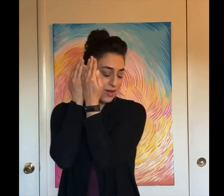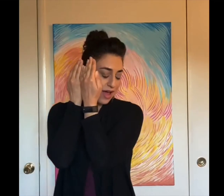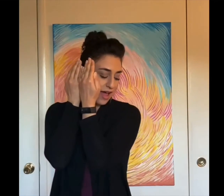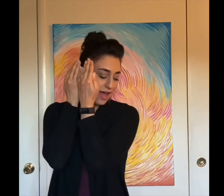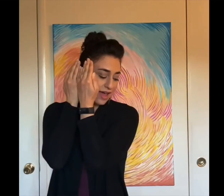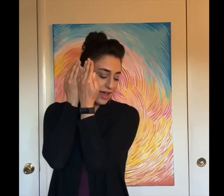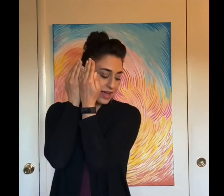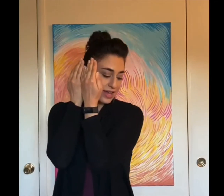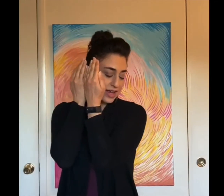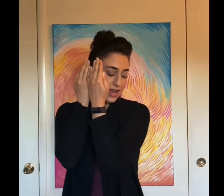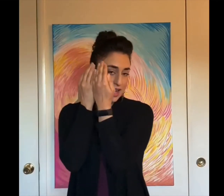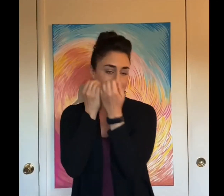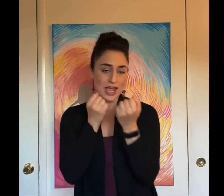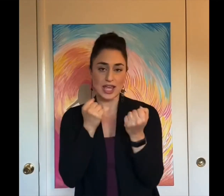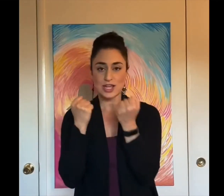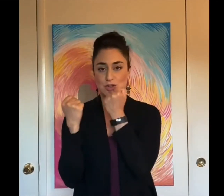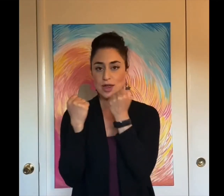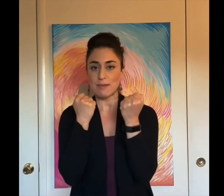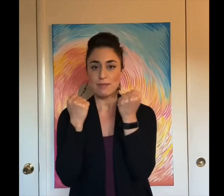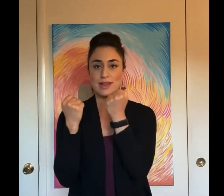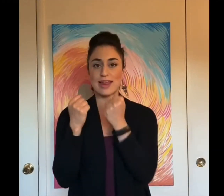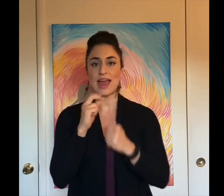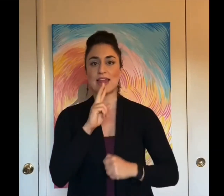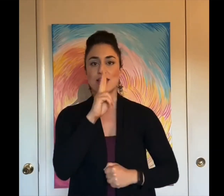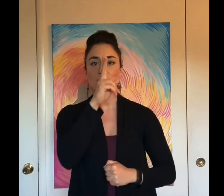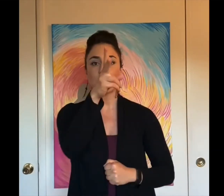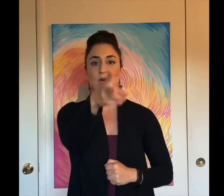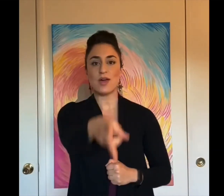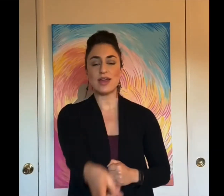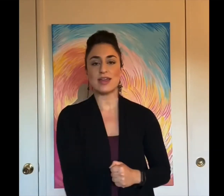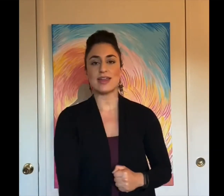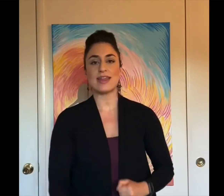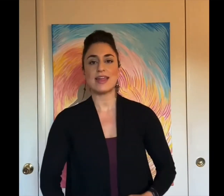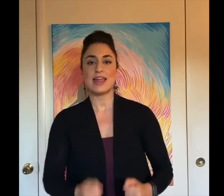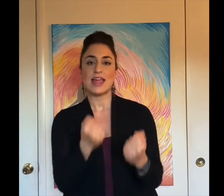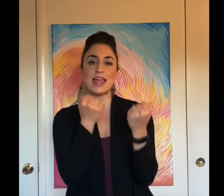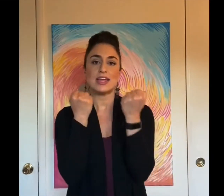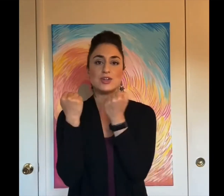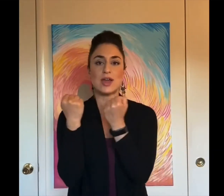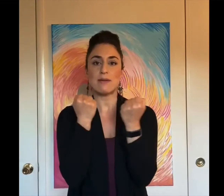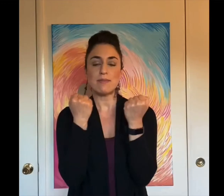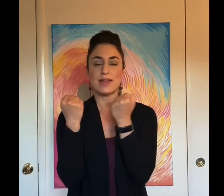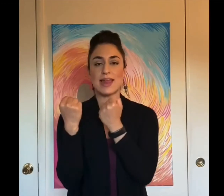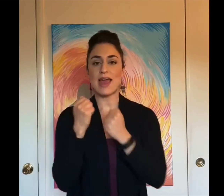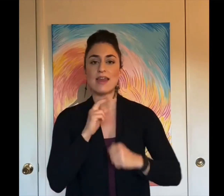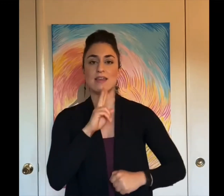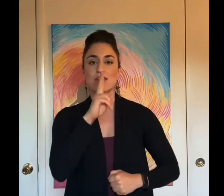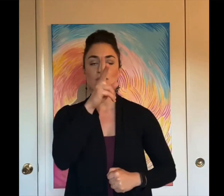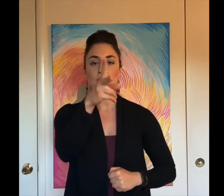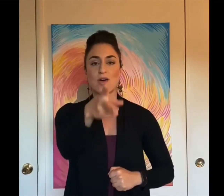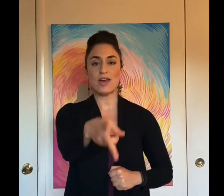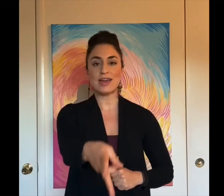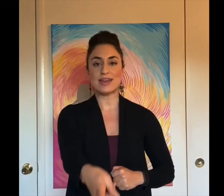hide And trembles at his voice And trembles at his voice